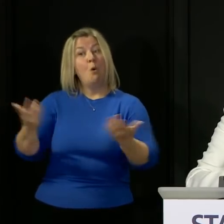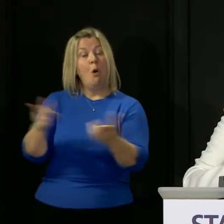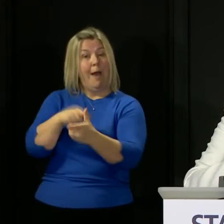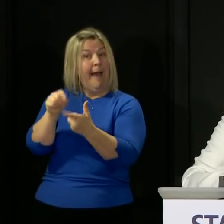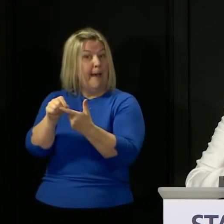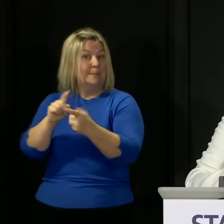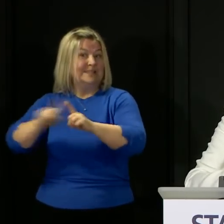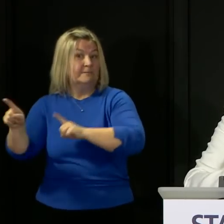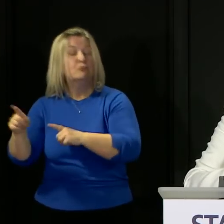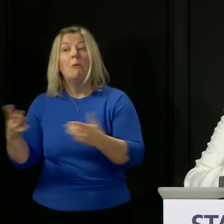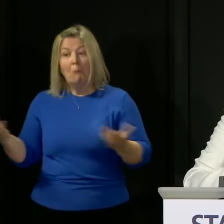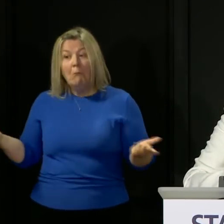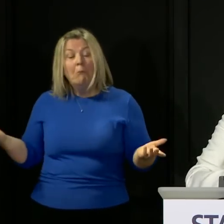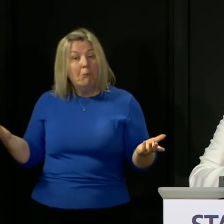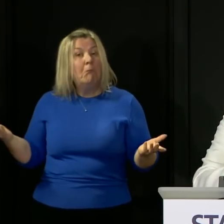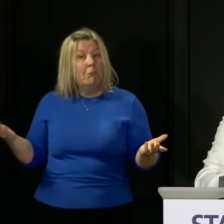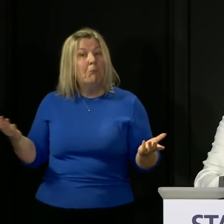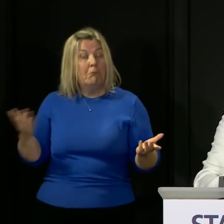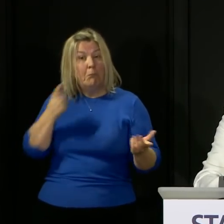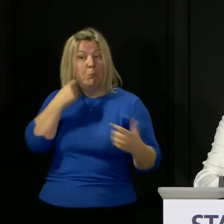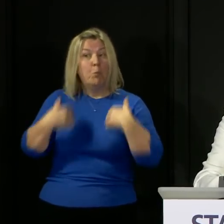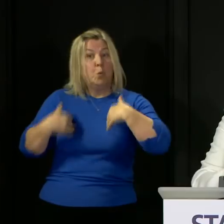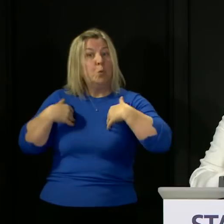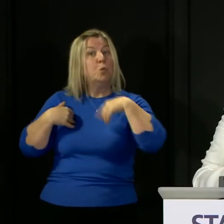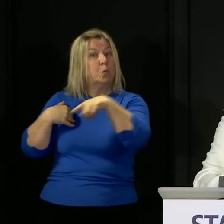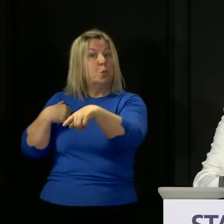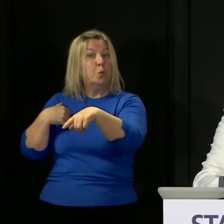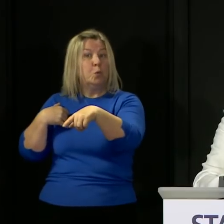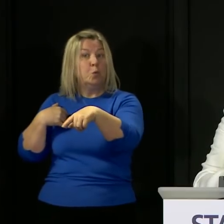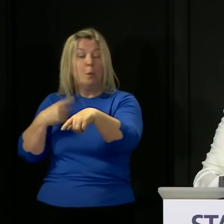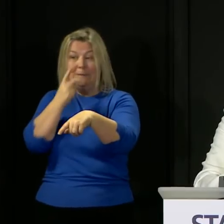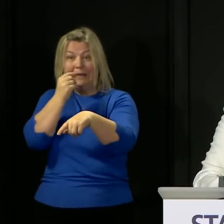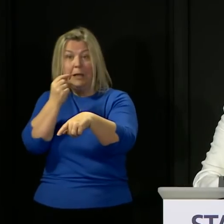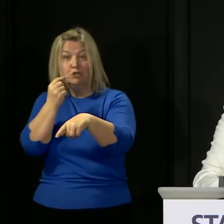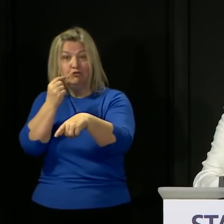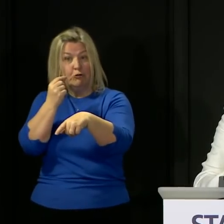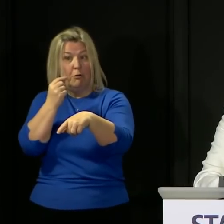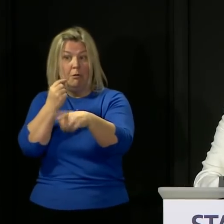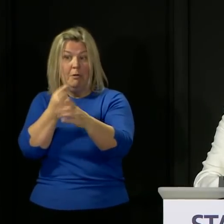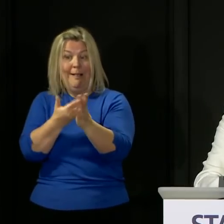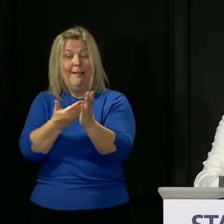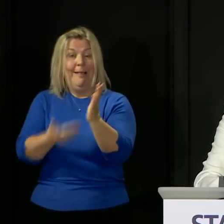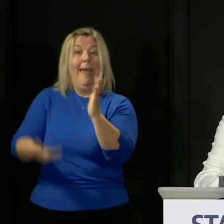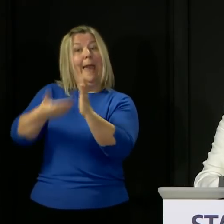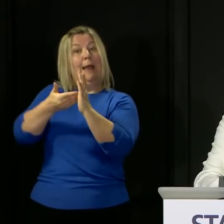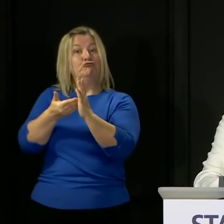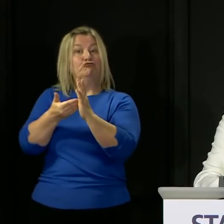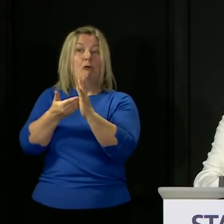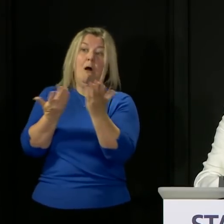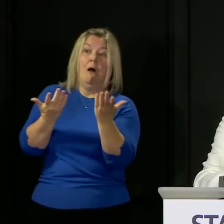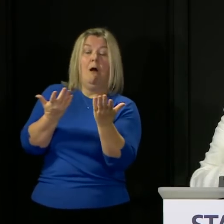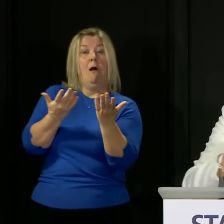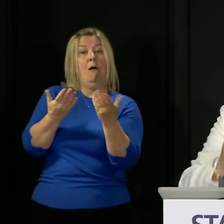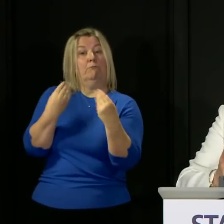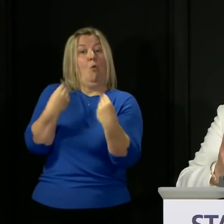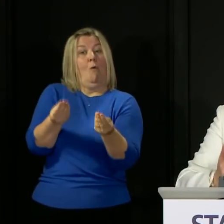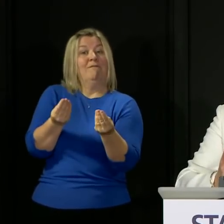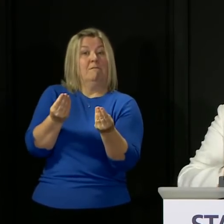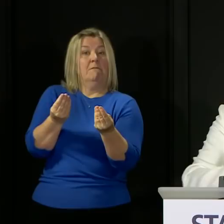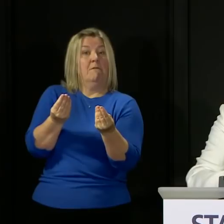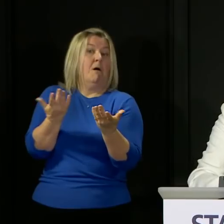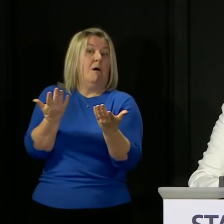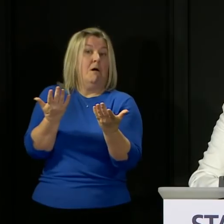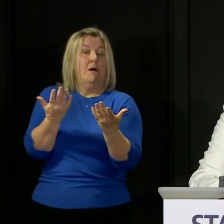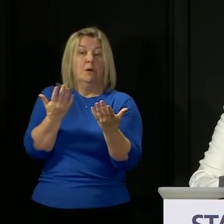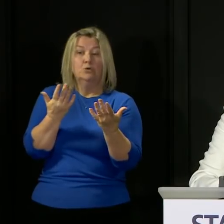addressed, then we will be very enthusiastic about it being a potential enhancement to the system that we have underway. But we don't